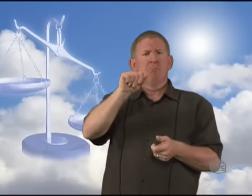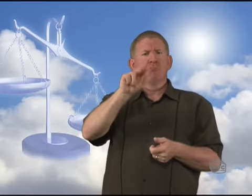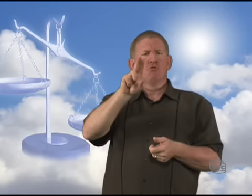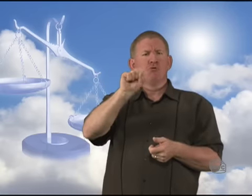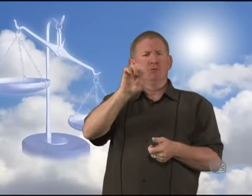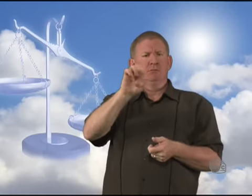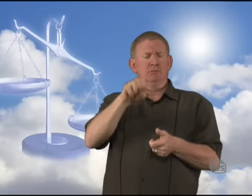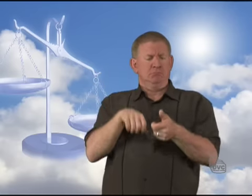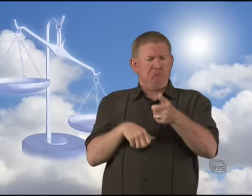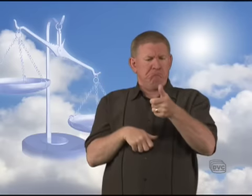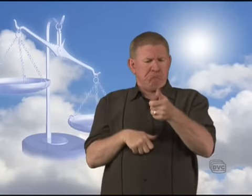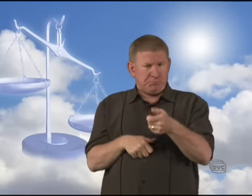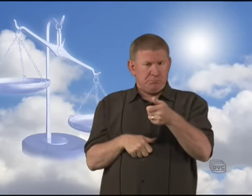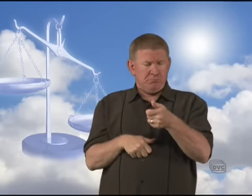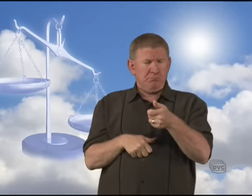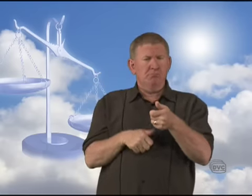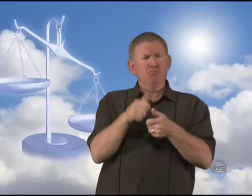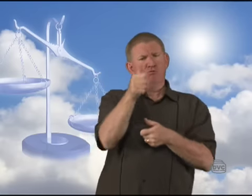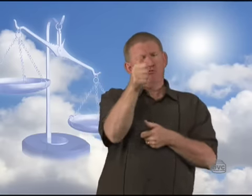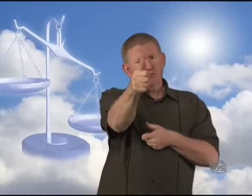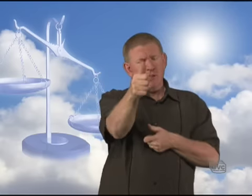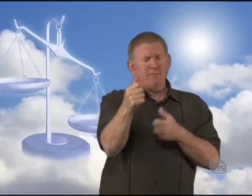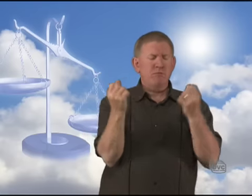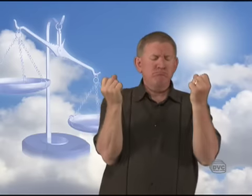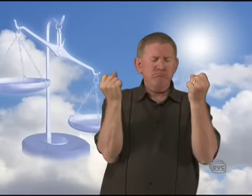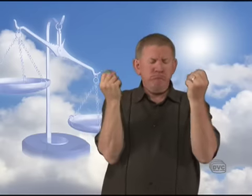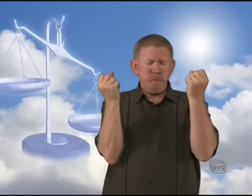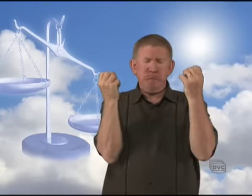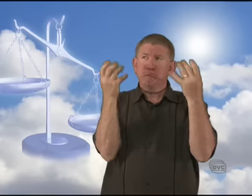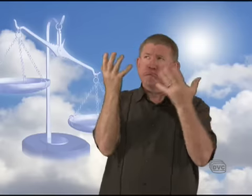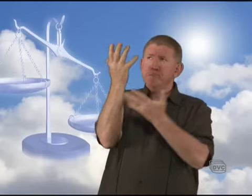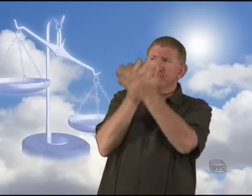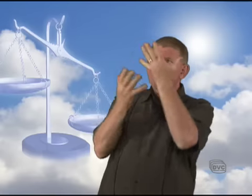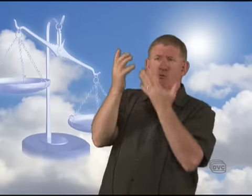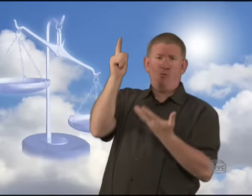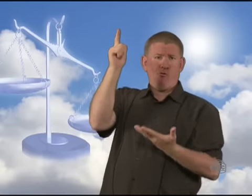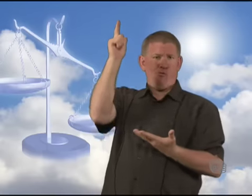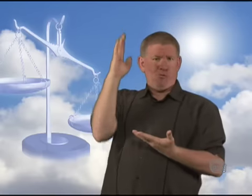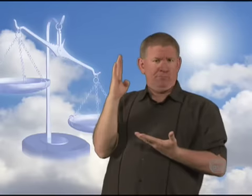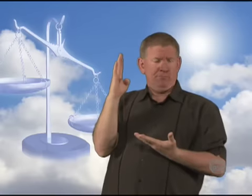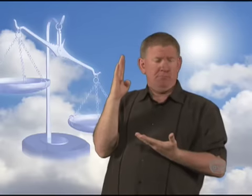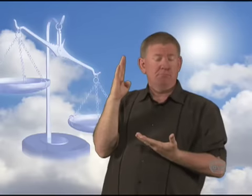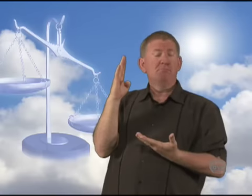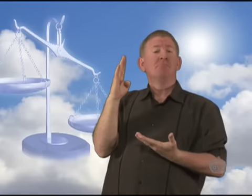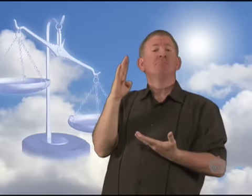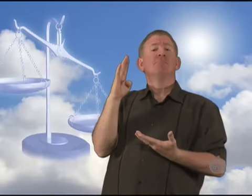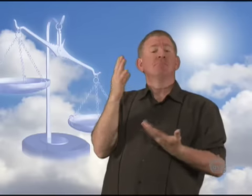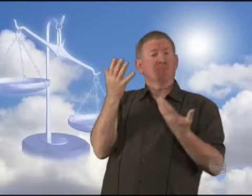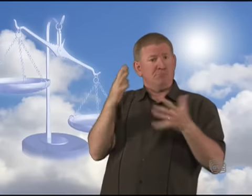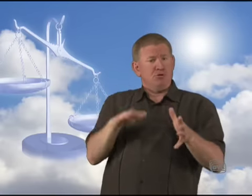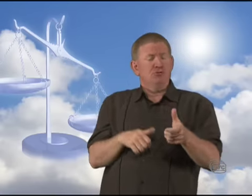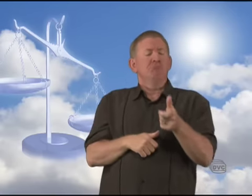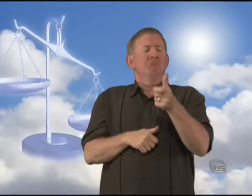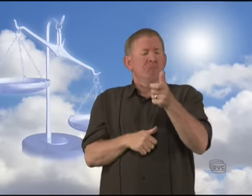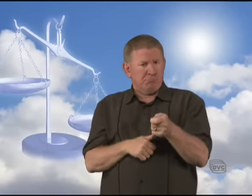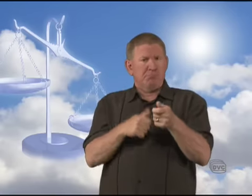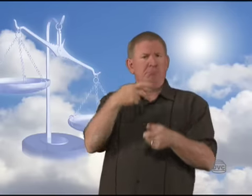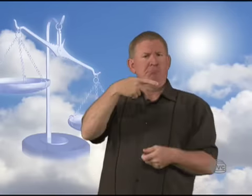And then you can pray directly to God yourself. Then when you finish that push play again and I'll